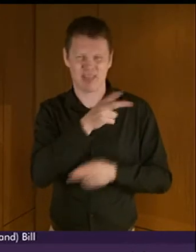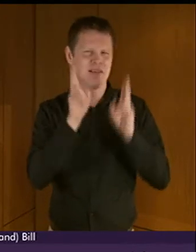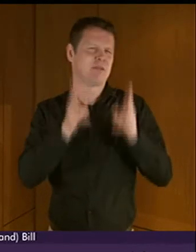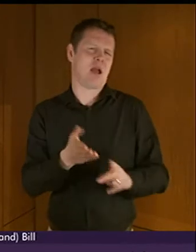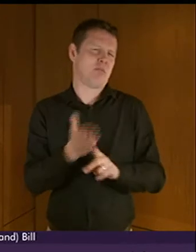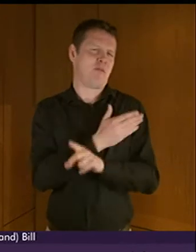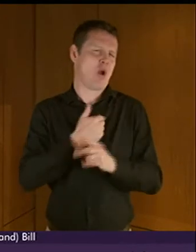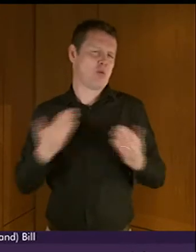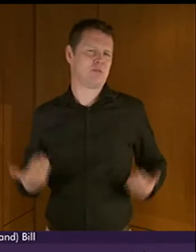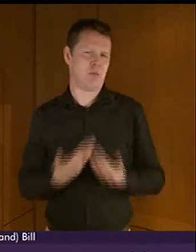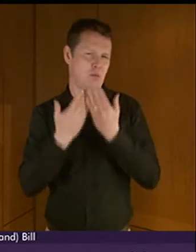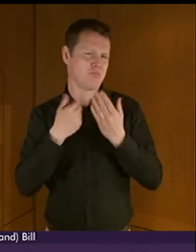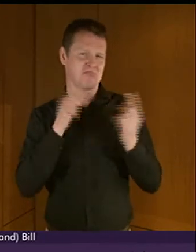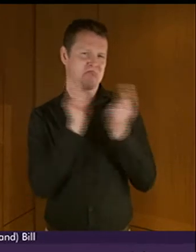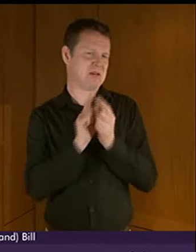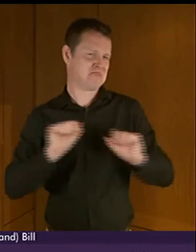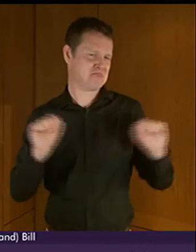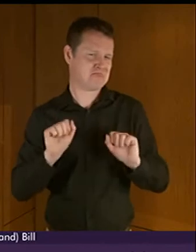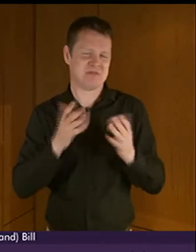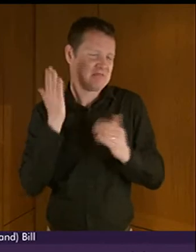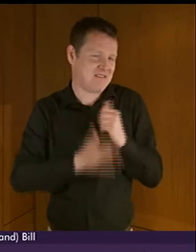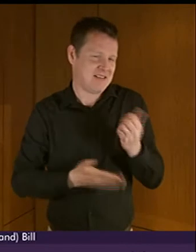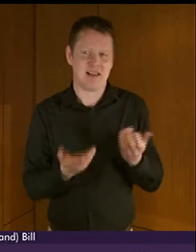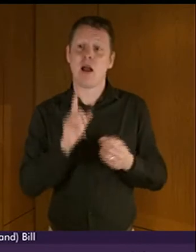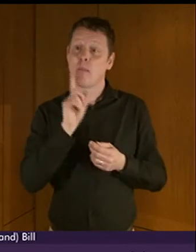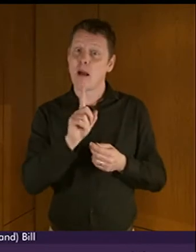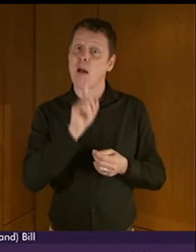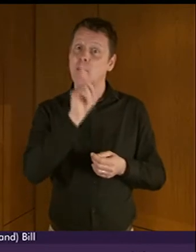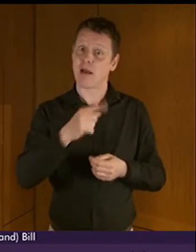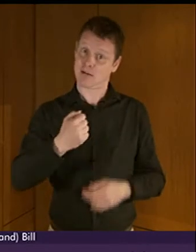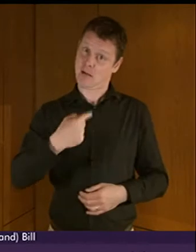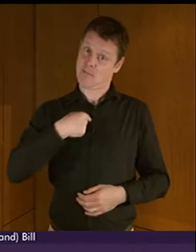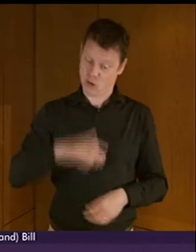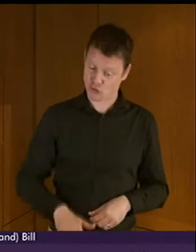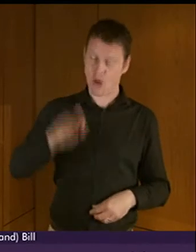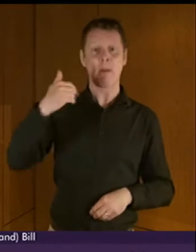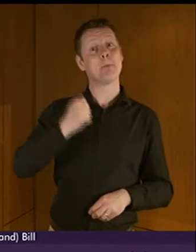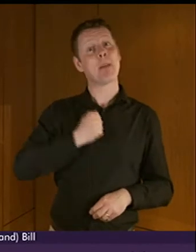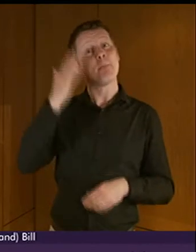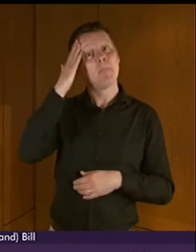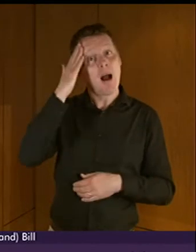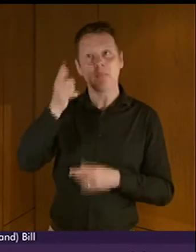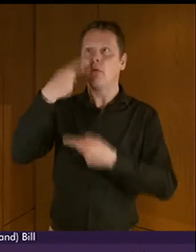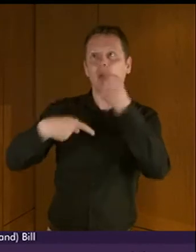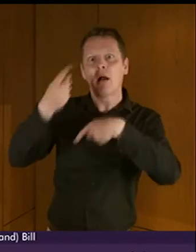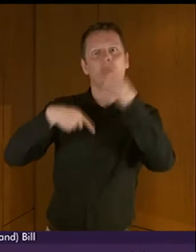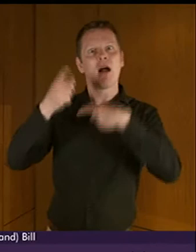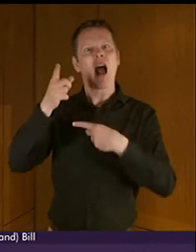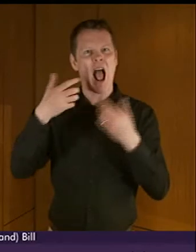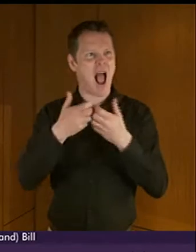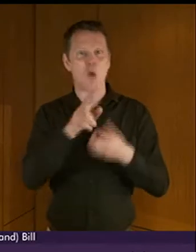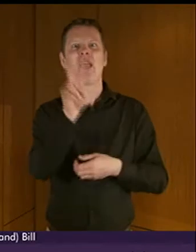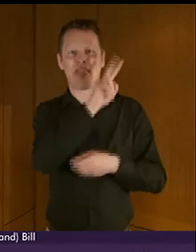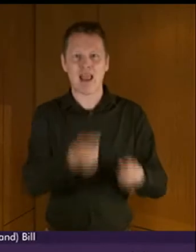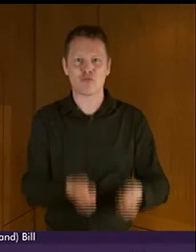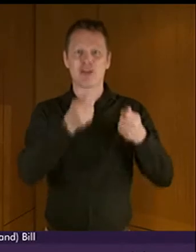before I was born but I was brought up with stories from a mum about how they raised their children